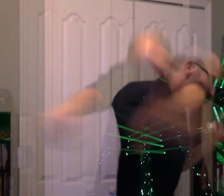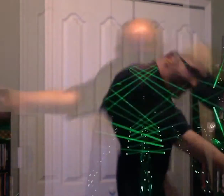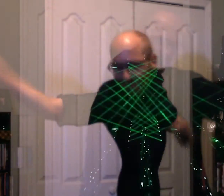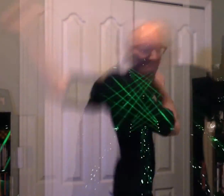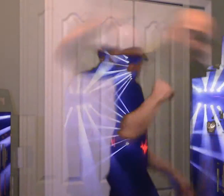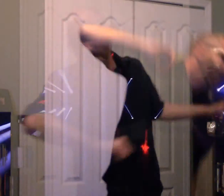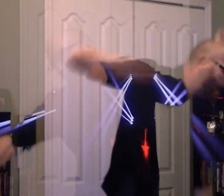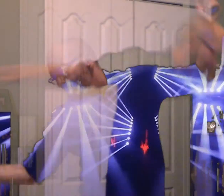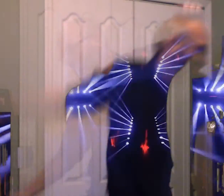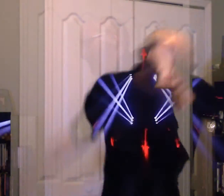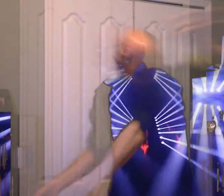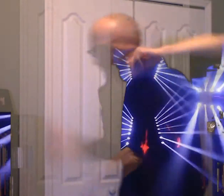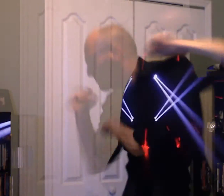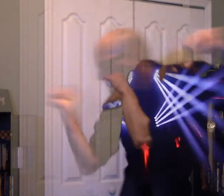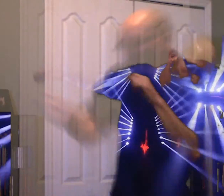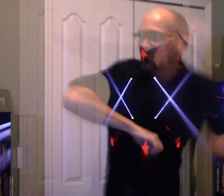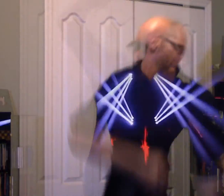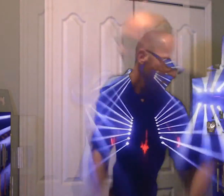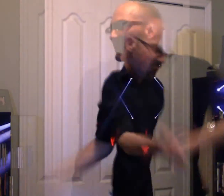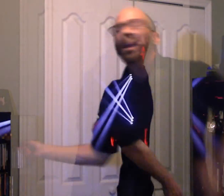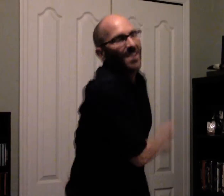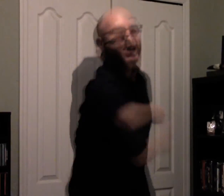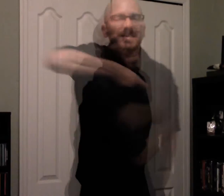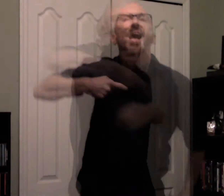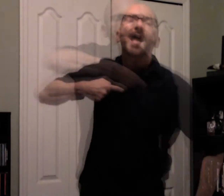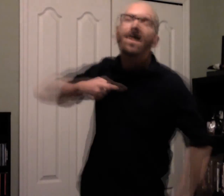We'll be right back.